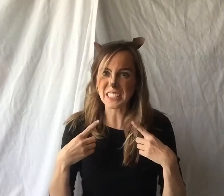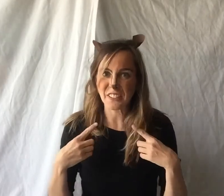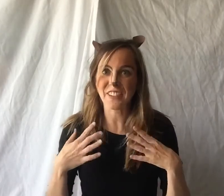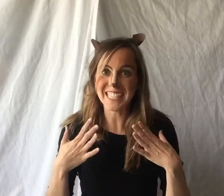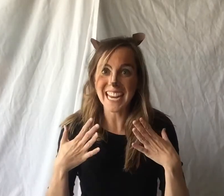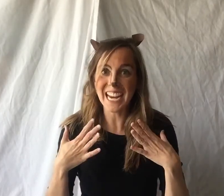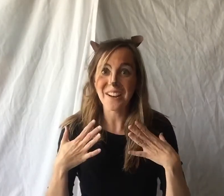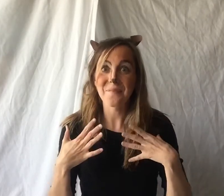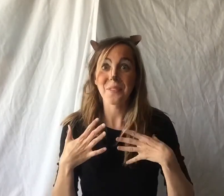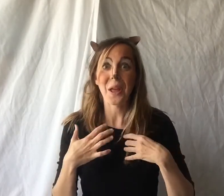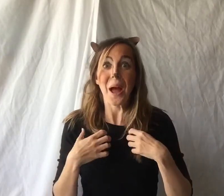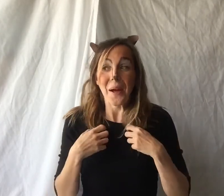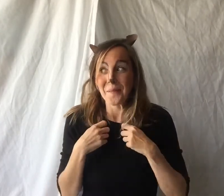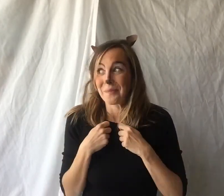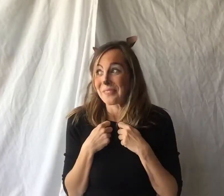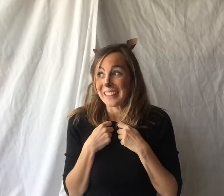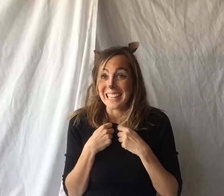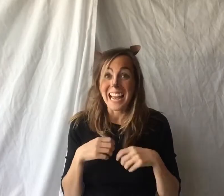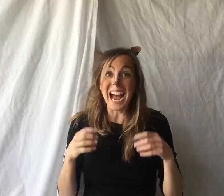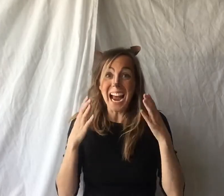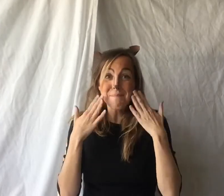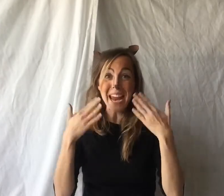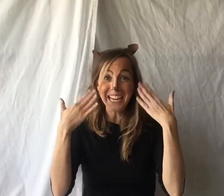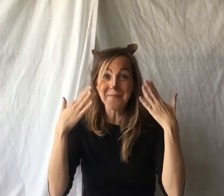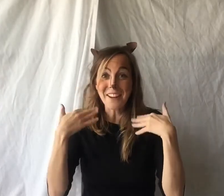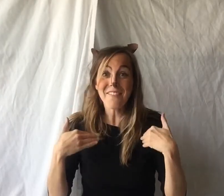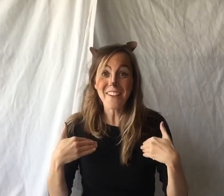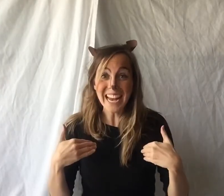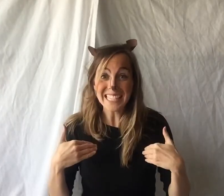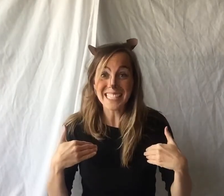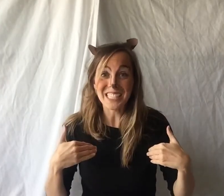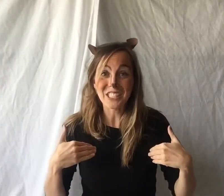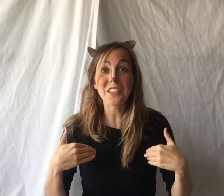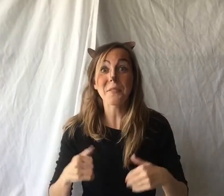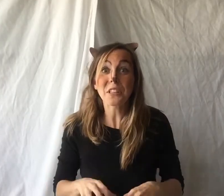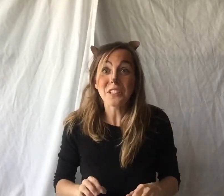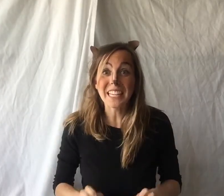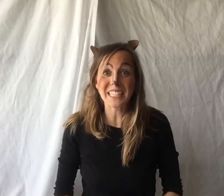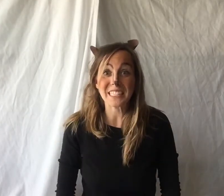different today I painted my face so that it would look like a